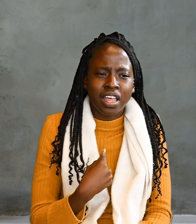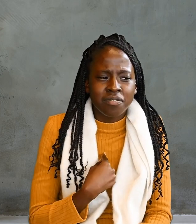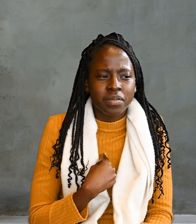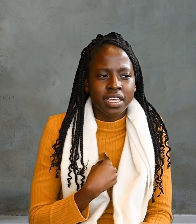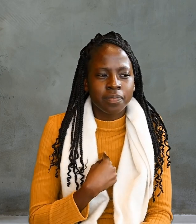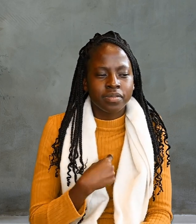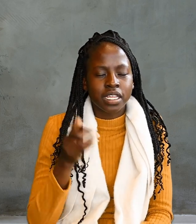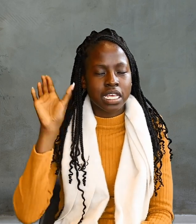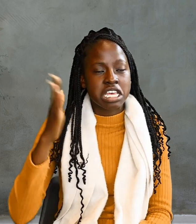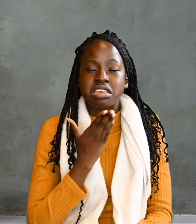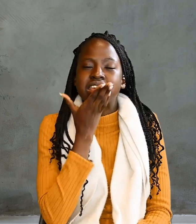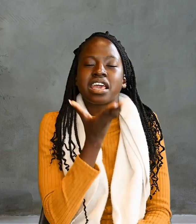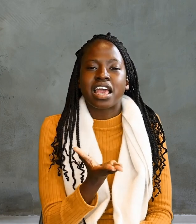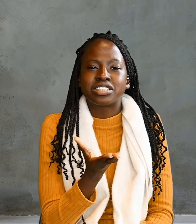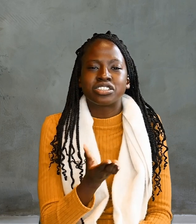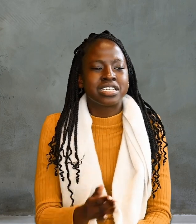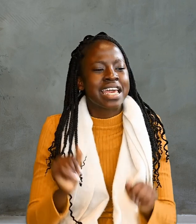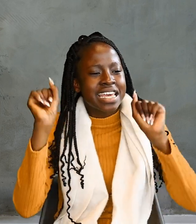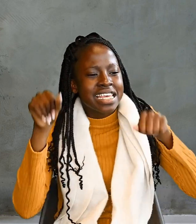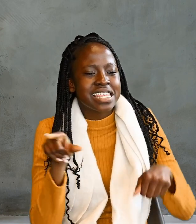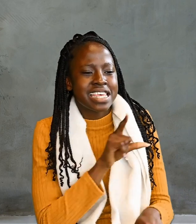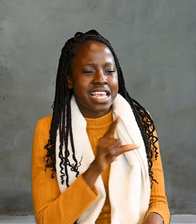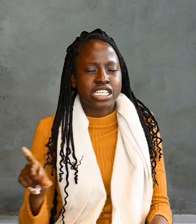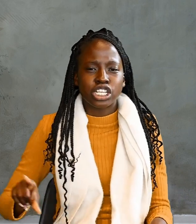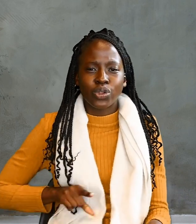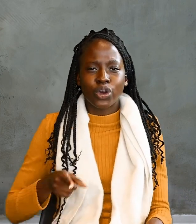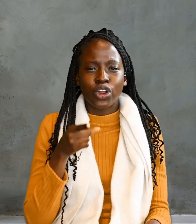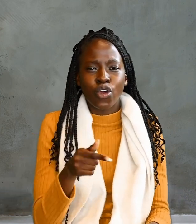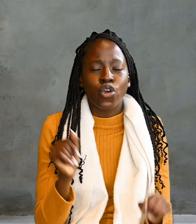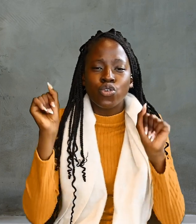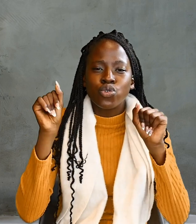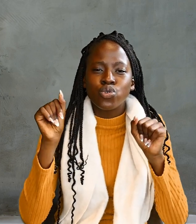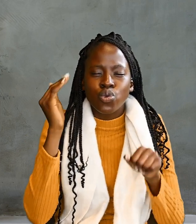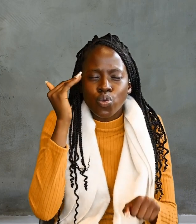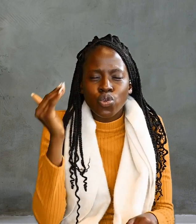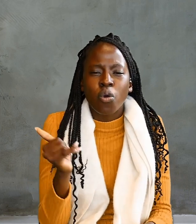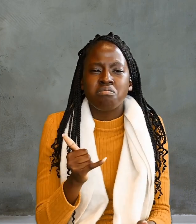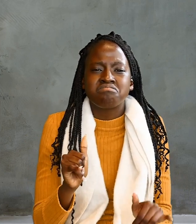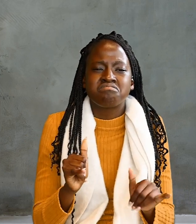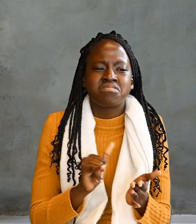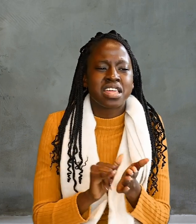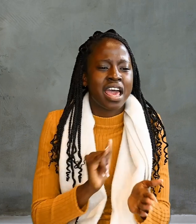love me? Do answered, Yes, Lord. You know that I love you.